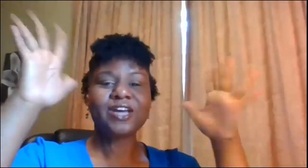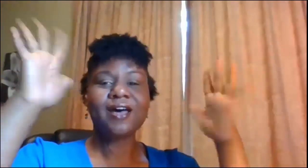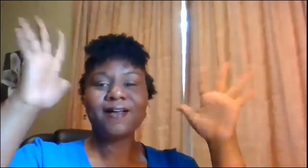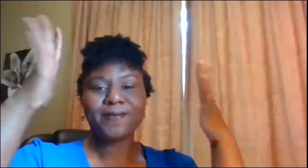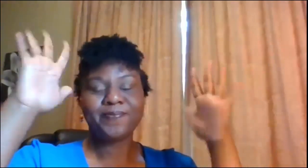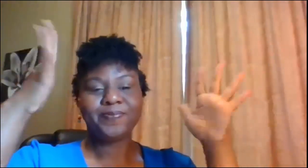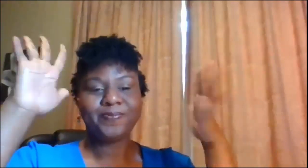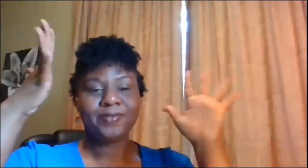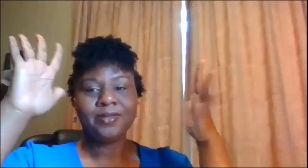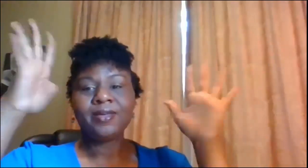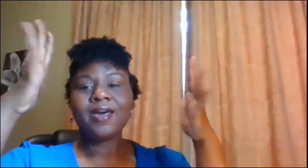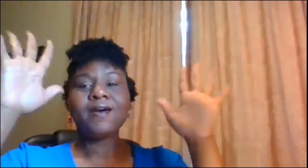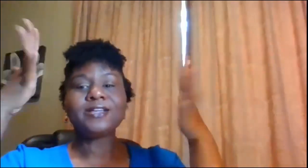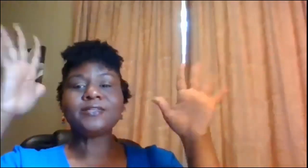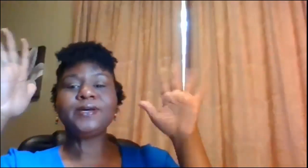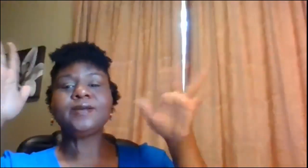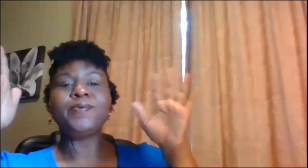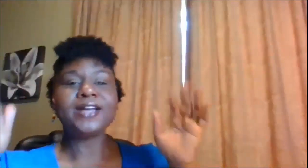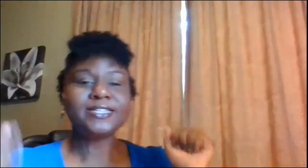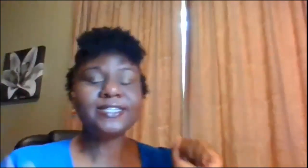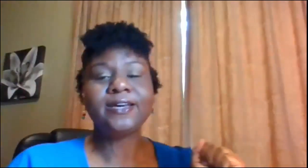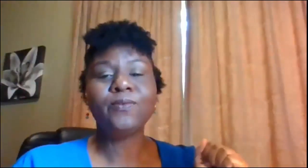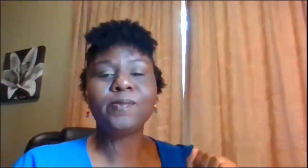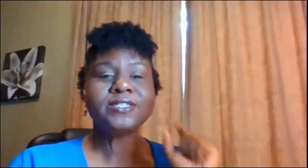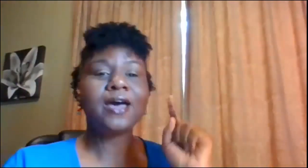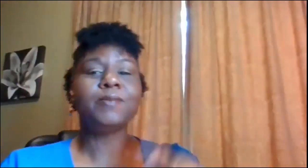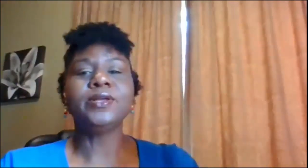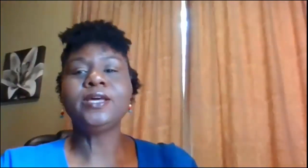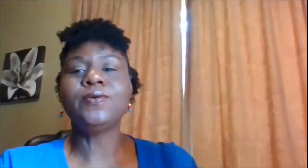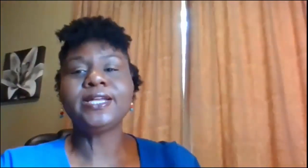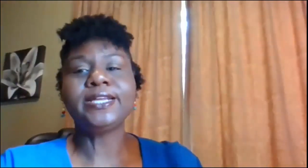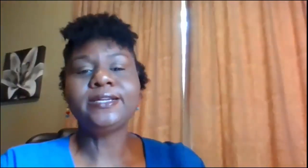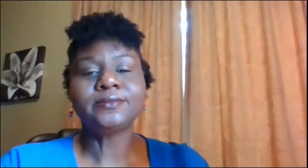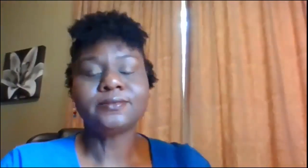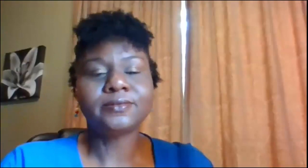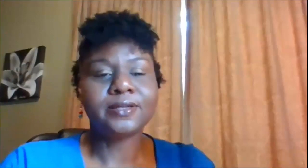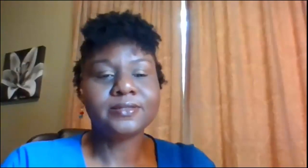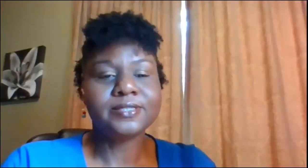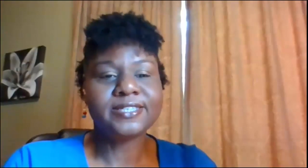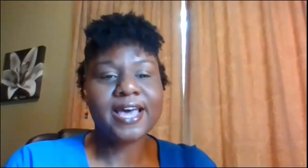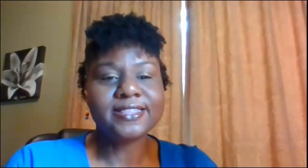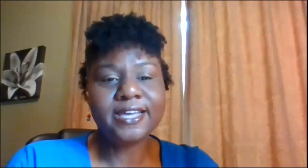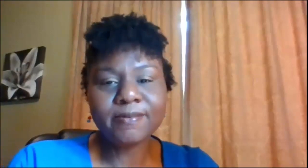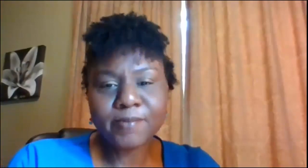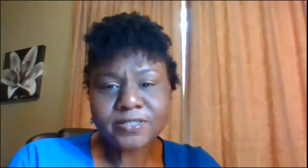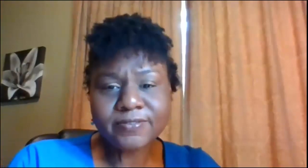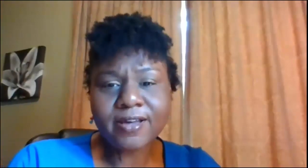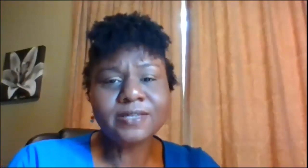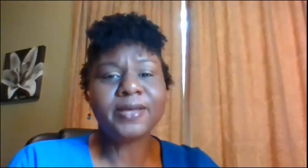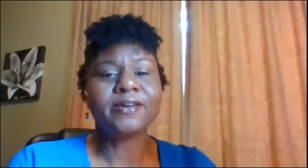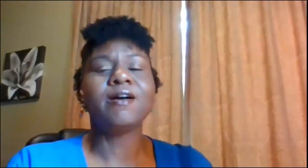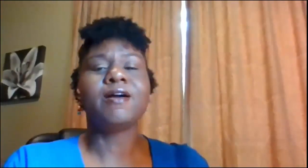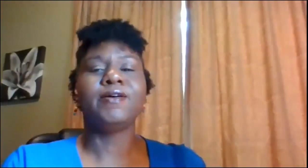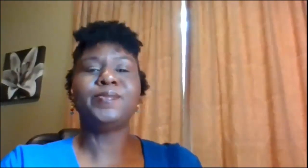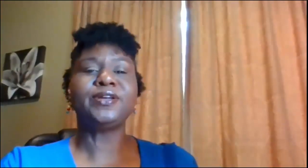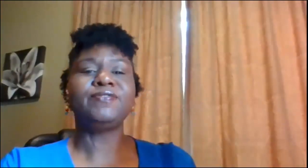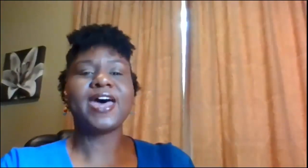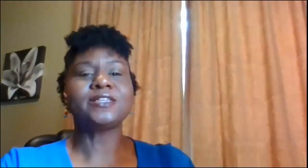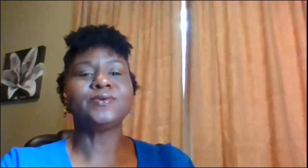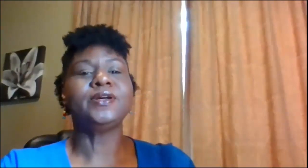job all right so we're going to practice again one more time really quickly since I think most of y'all seem like y'all caught on pretty fast we're going